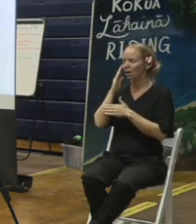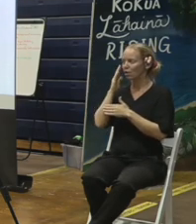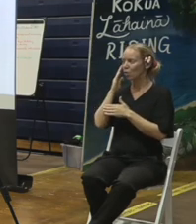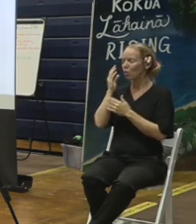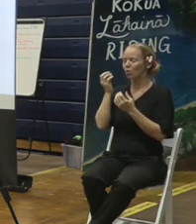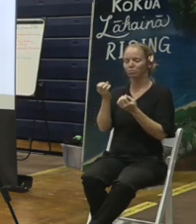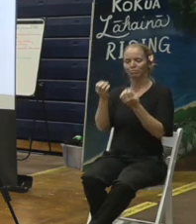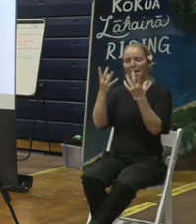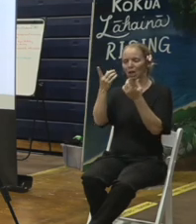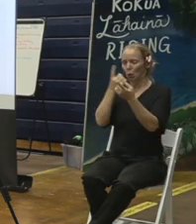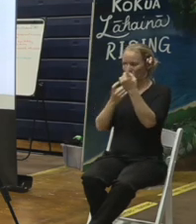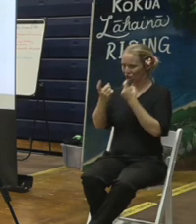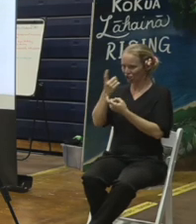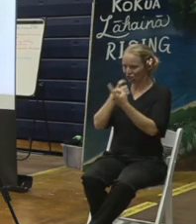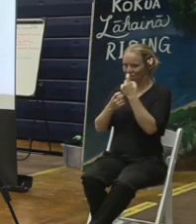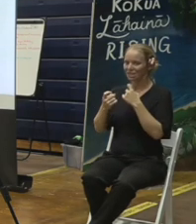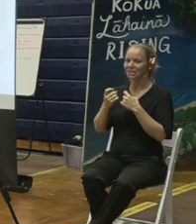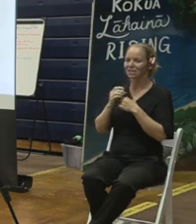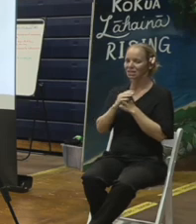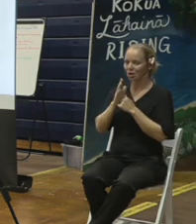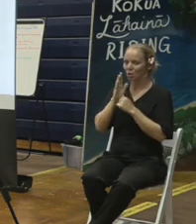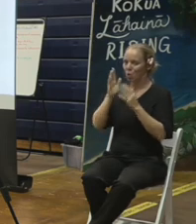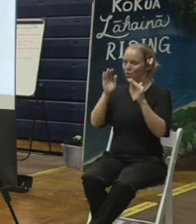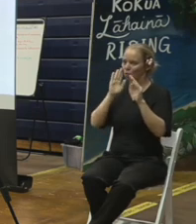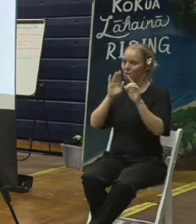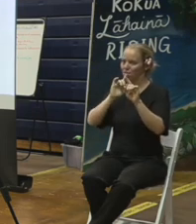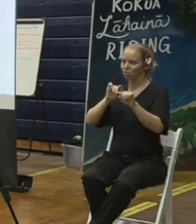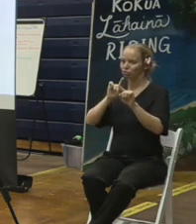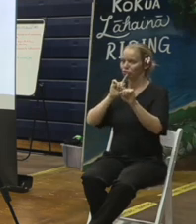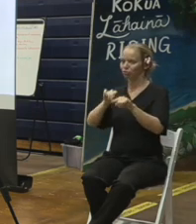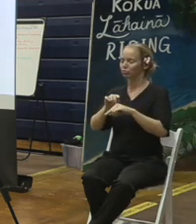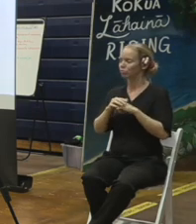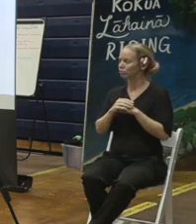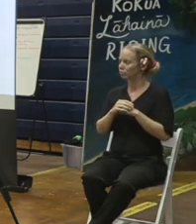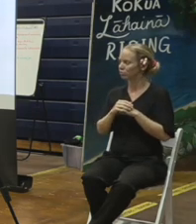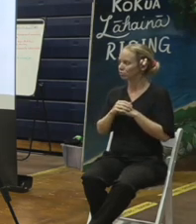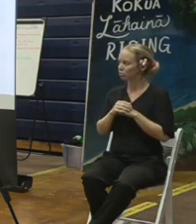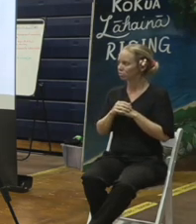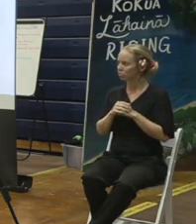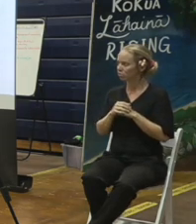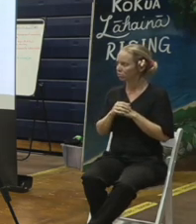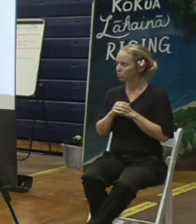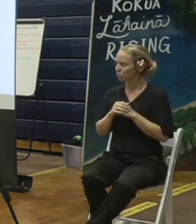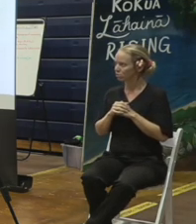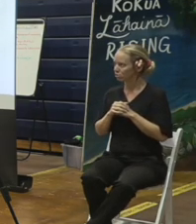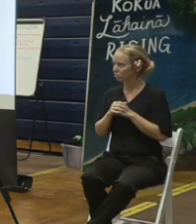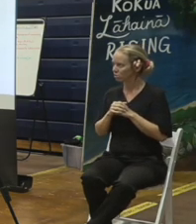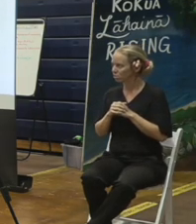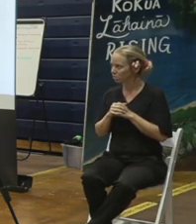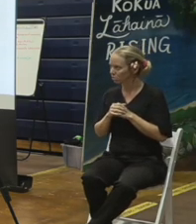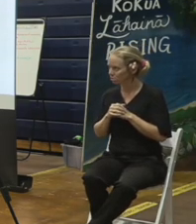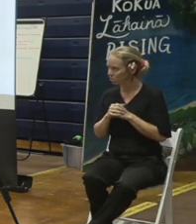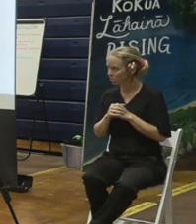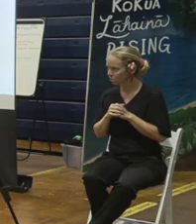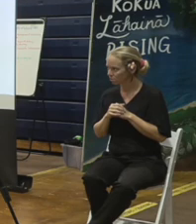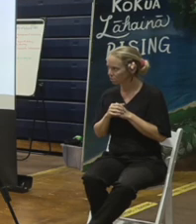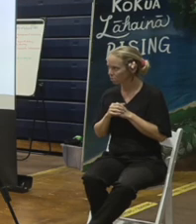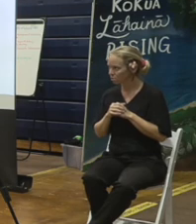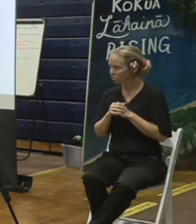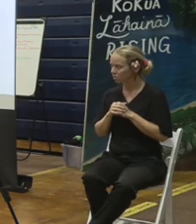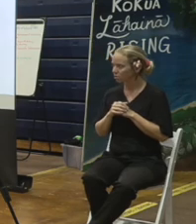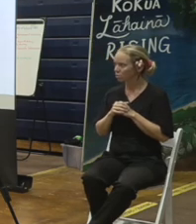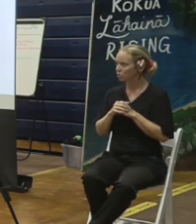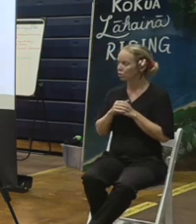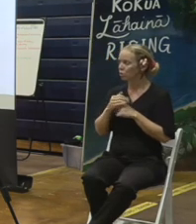questions that we will answer. And again, but I want to say thank you for the chance to come up and share the current plans for the Corps of Engineers